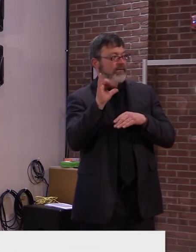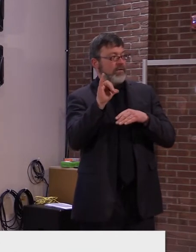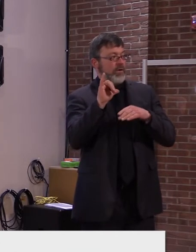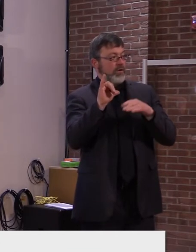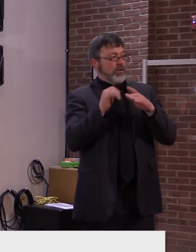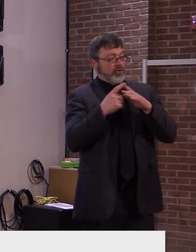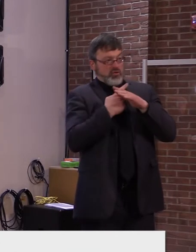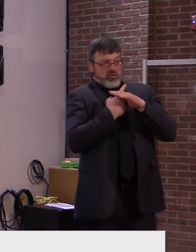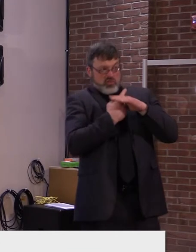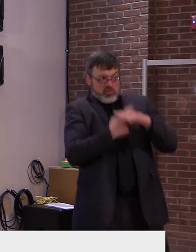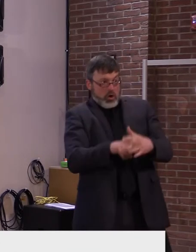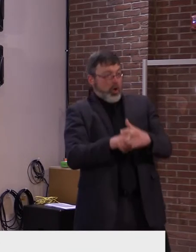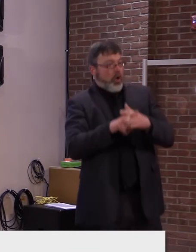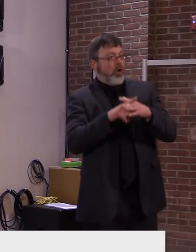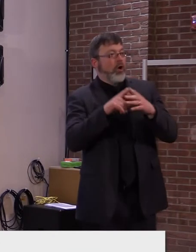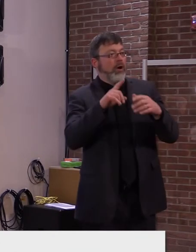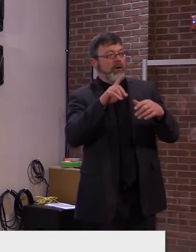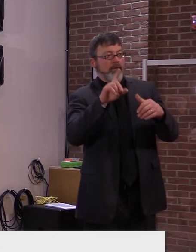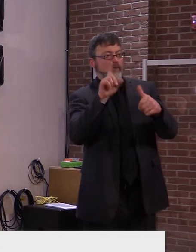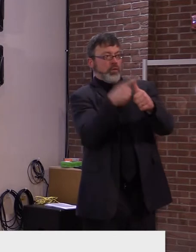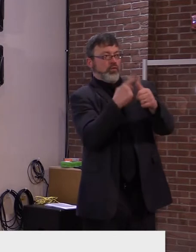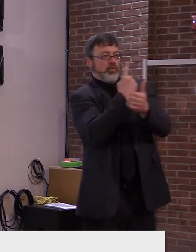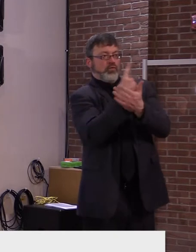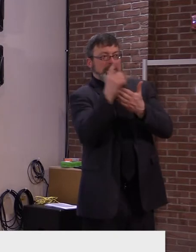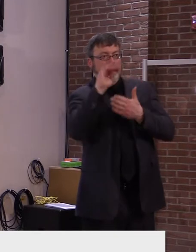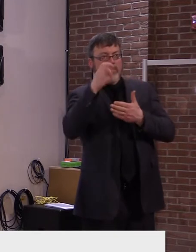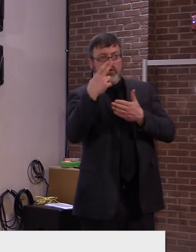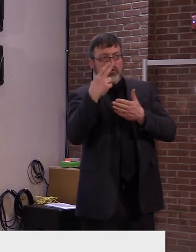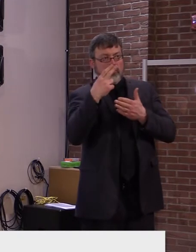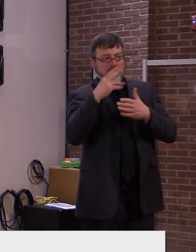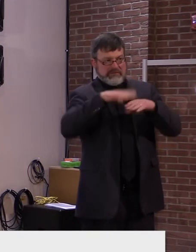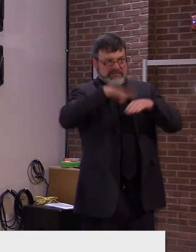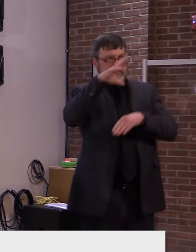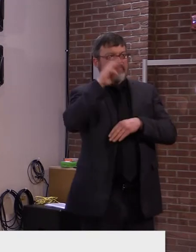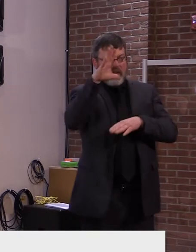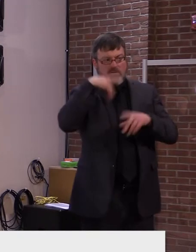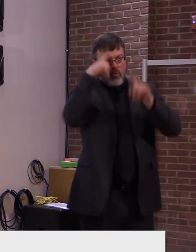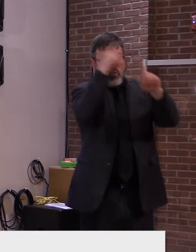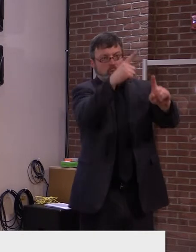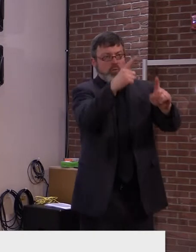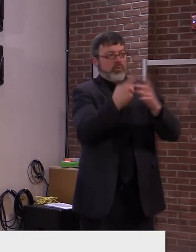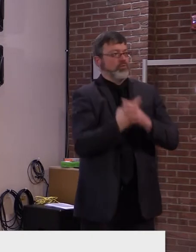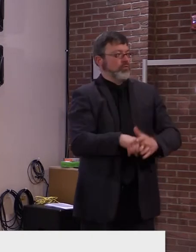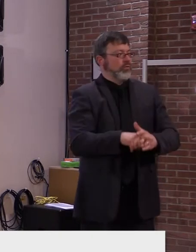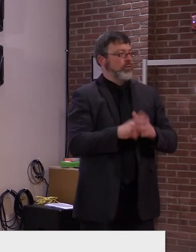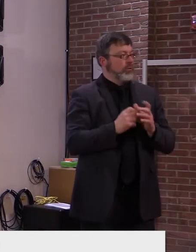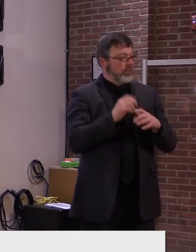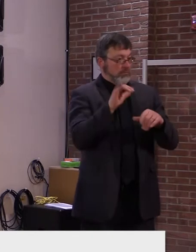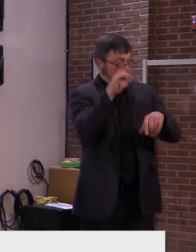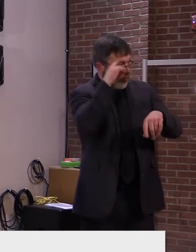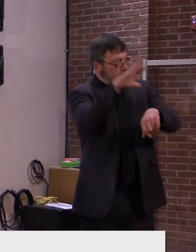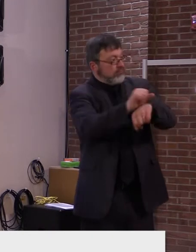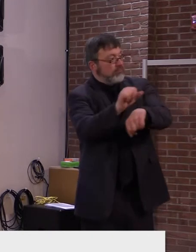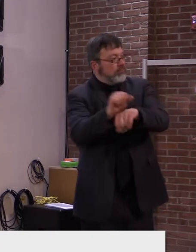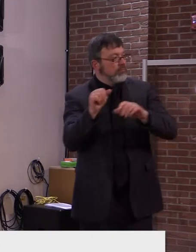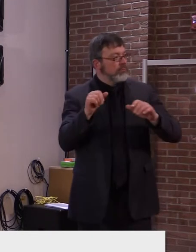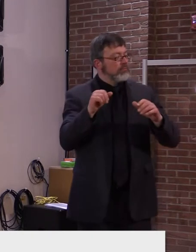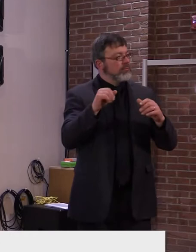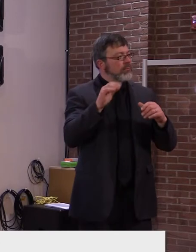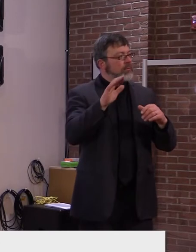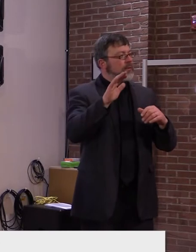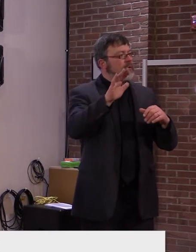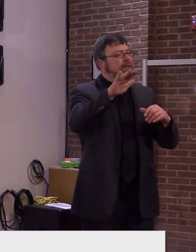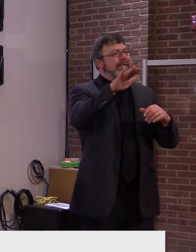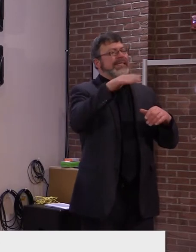.gov slash myvaccine and set up an account ahead of time. So when we announce a date to register,